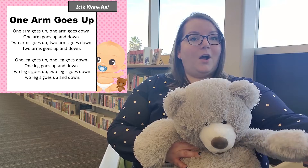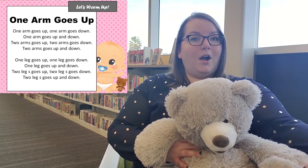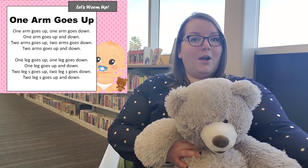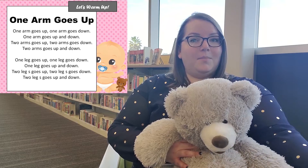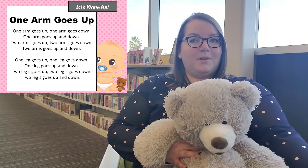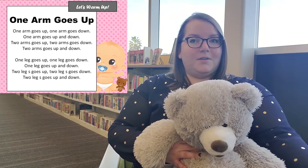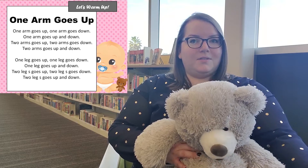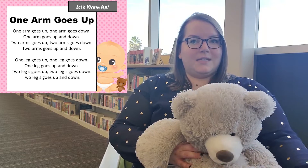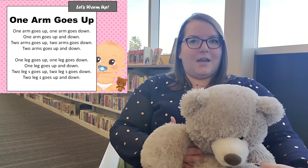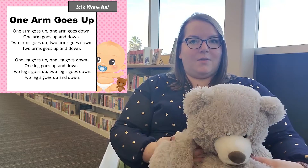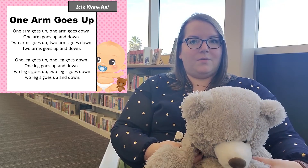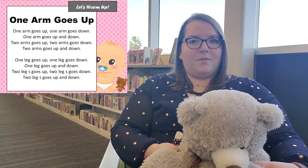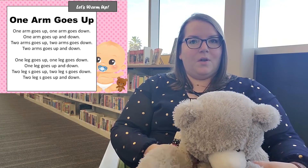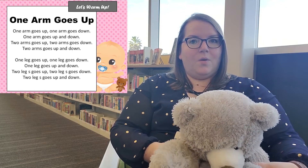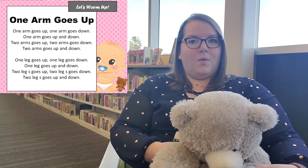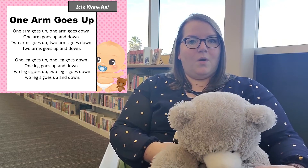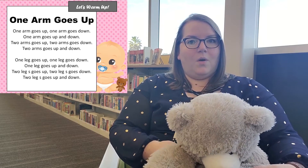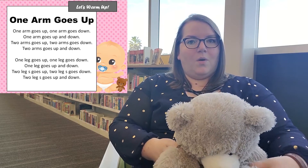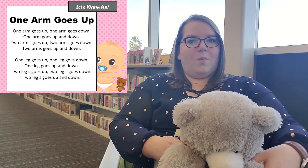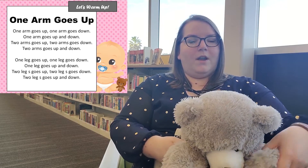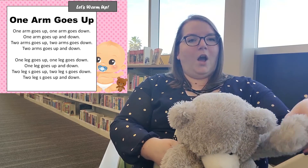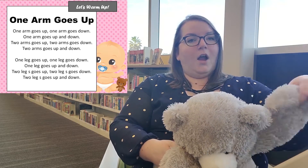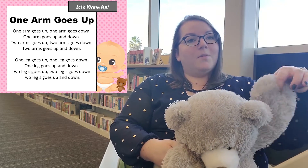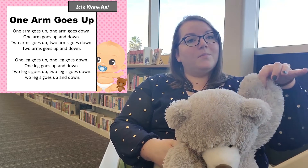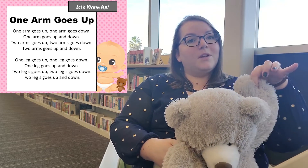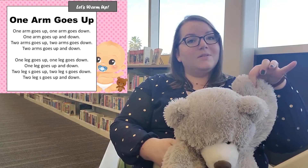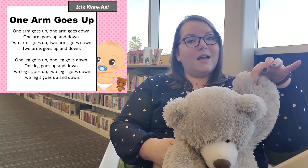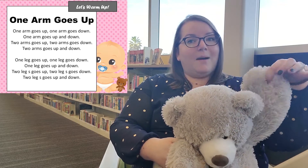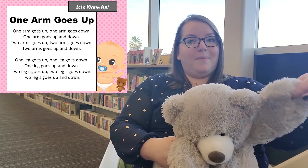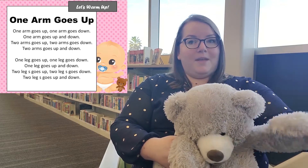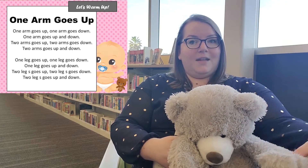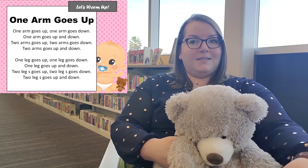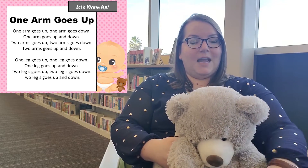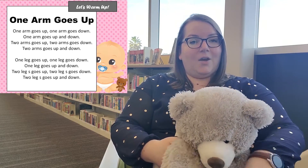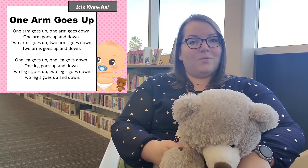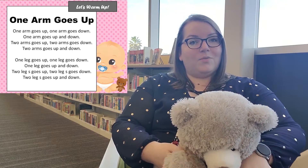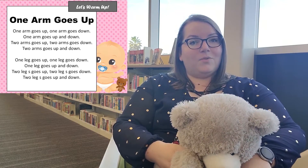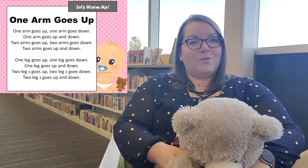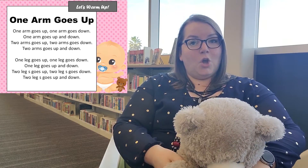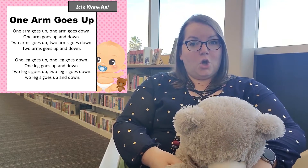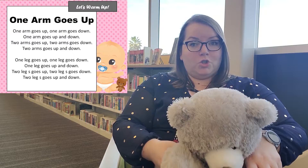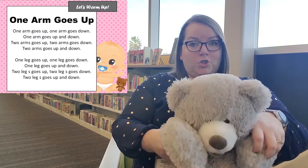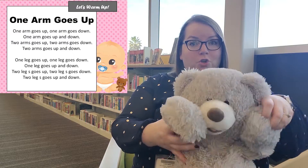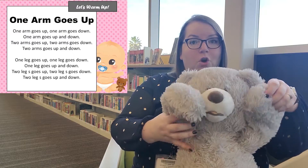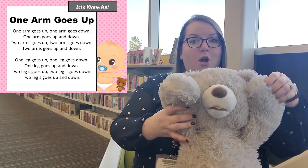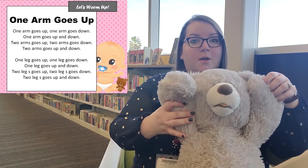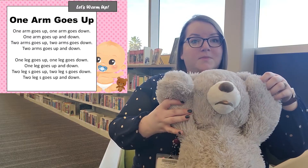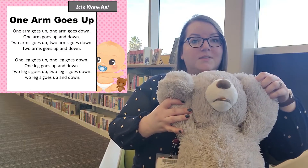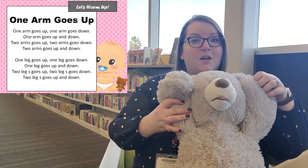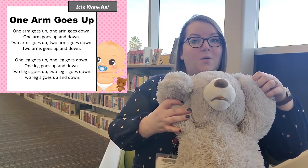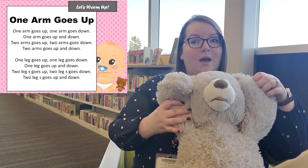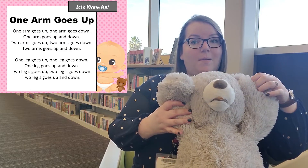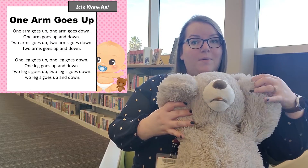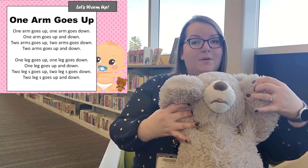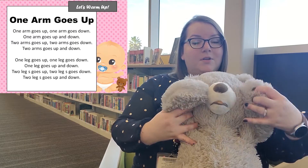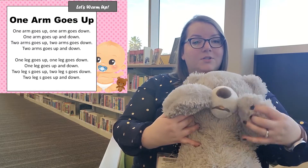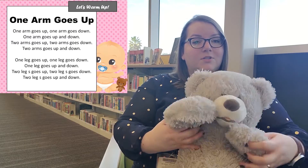arm goes down one arm goes up and down two arms go up two